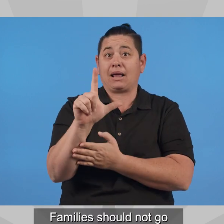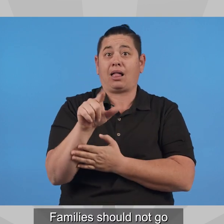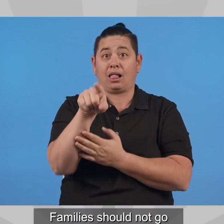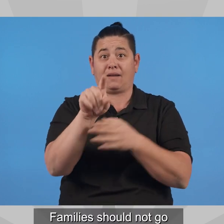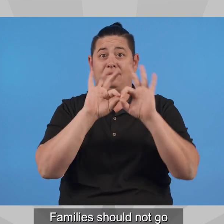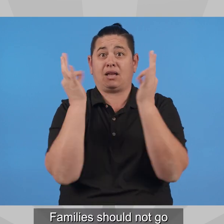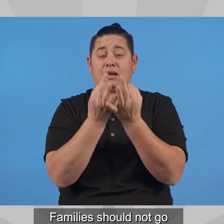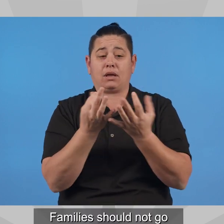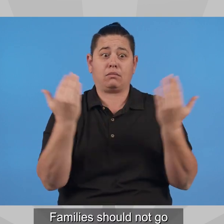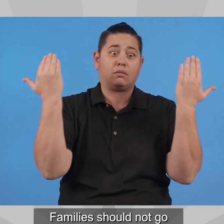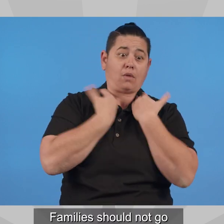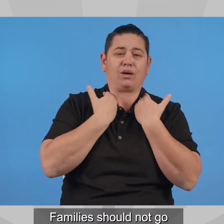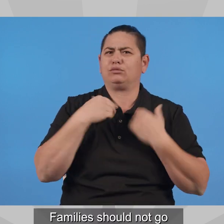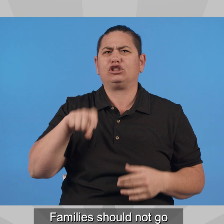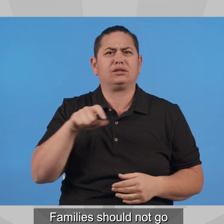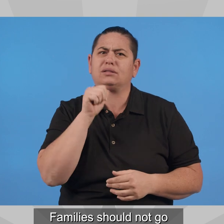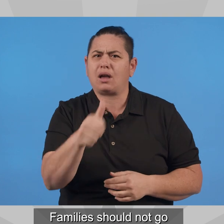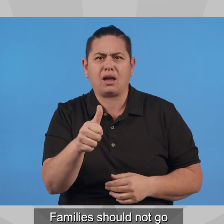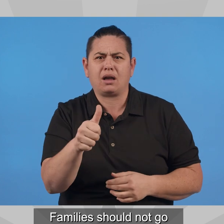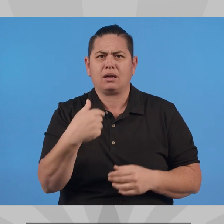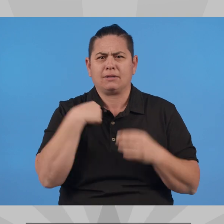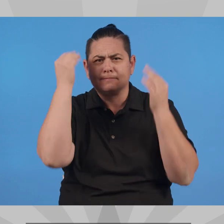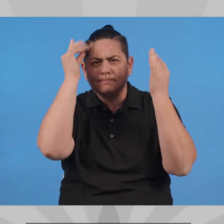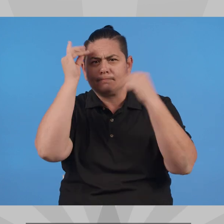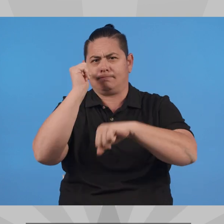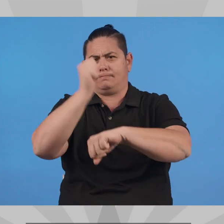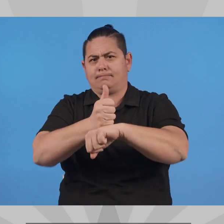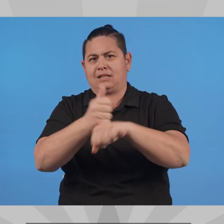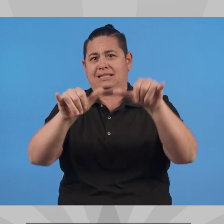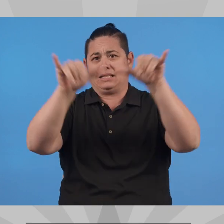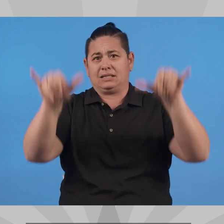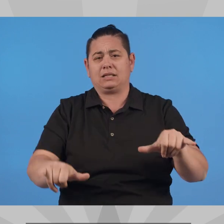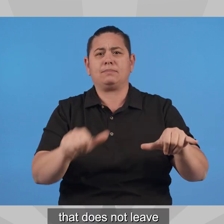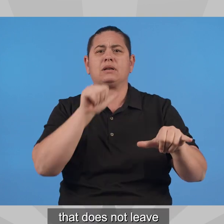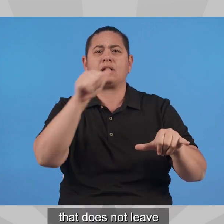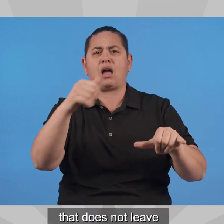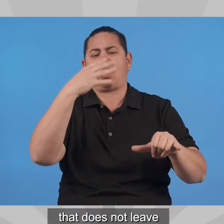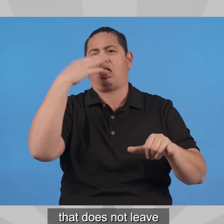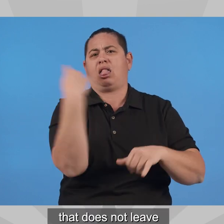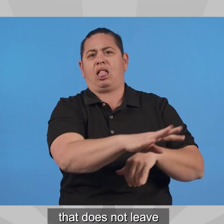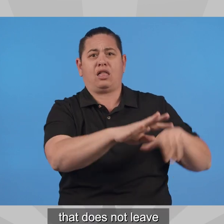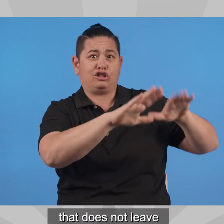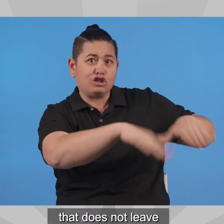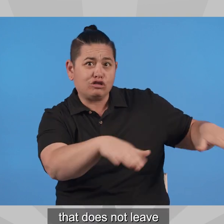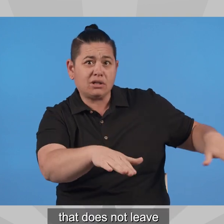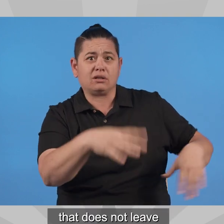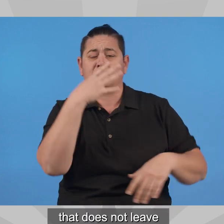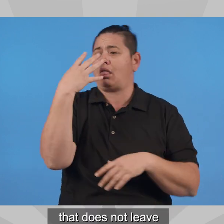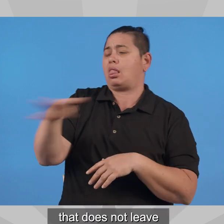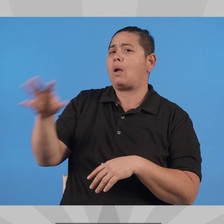Families should not go bankrupt over medical bills, and I will help create a system that does not leave children,